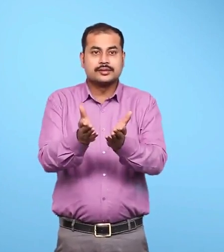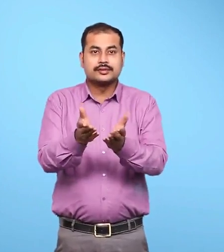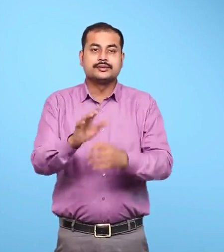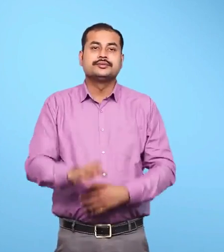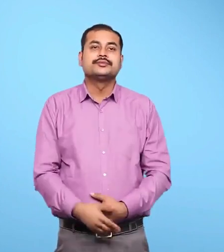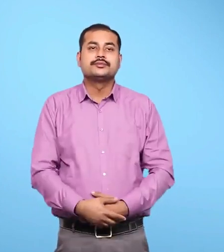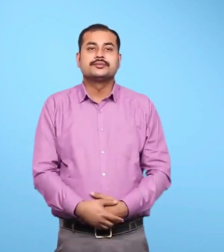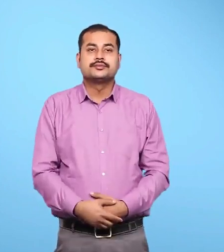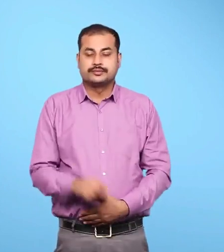water.